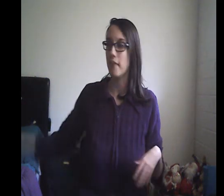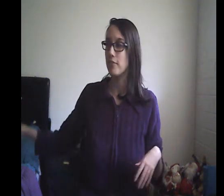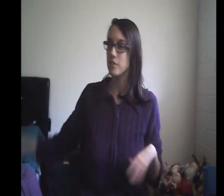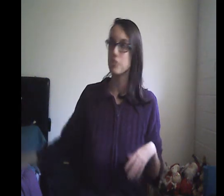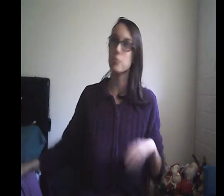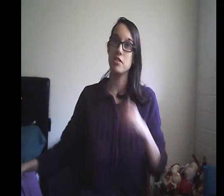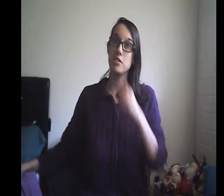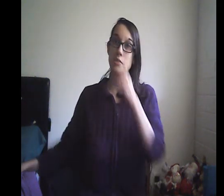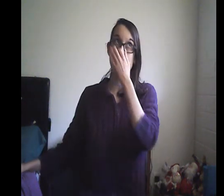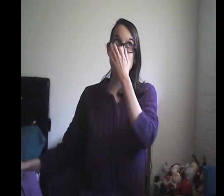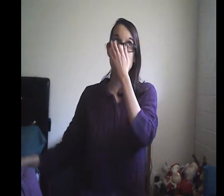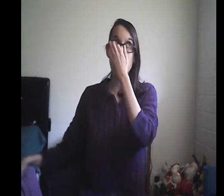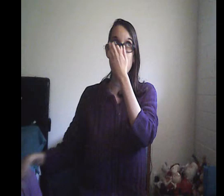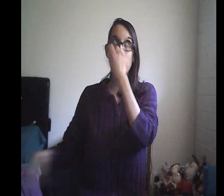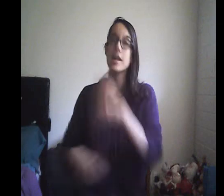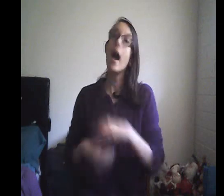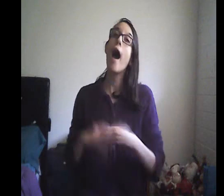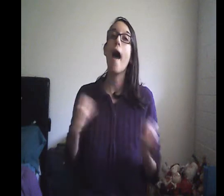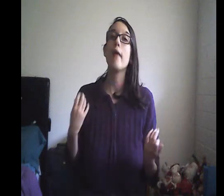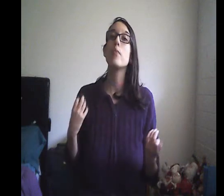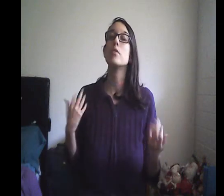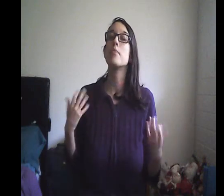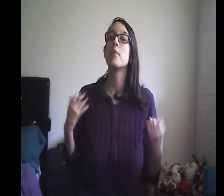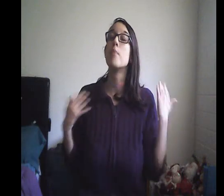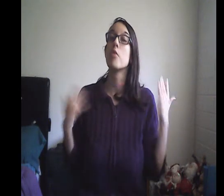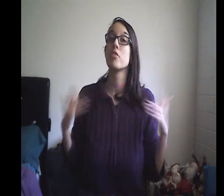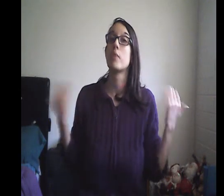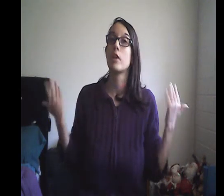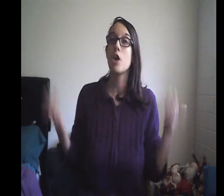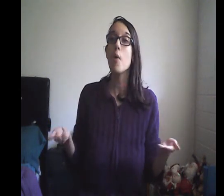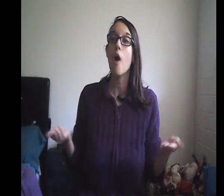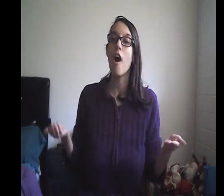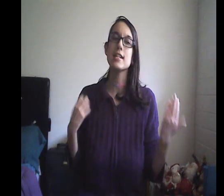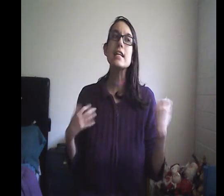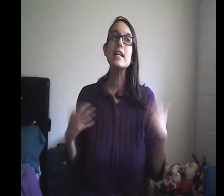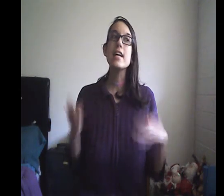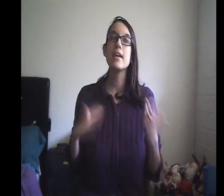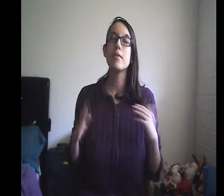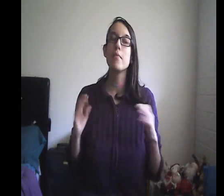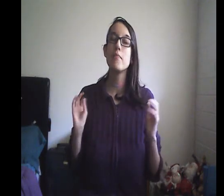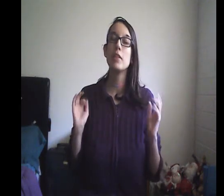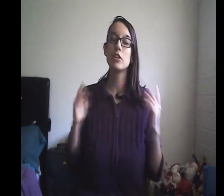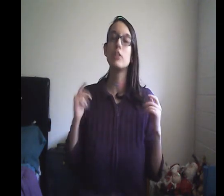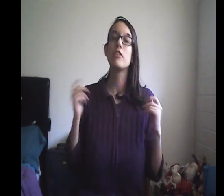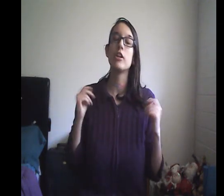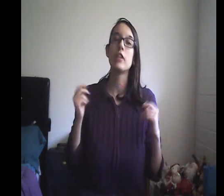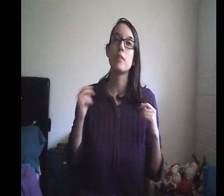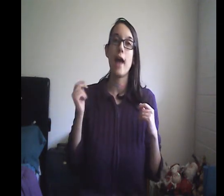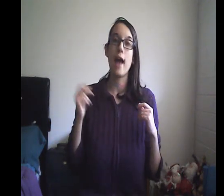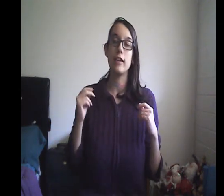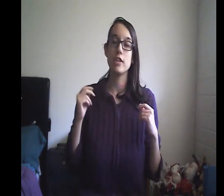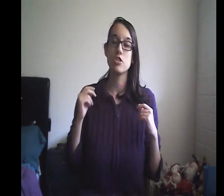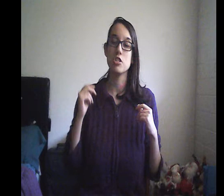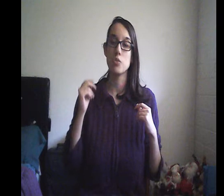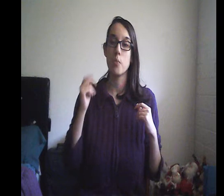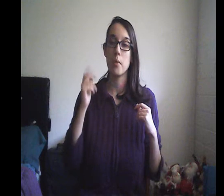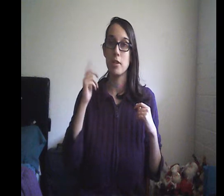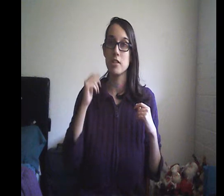was using this product i would put more than one coat on it literally felt like my eyelashes were brushing